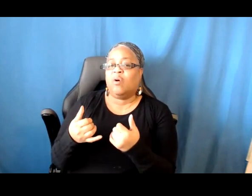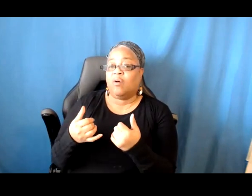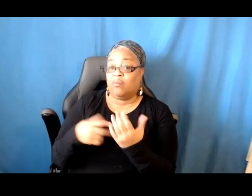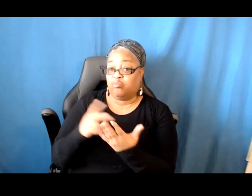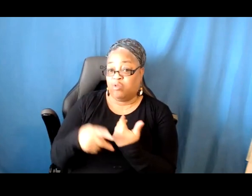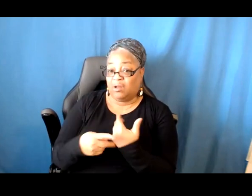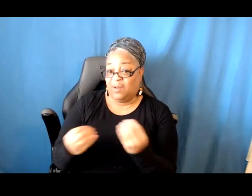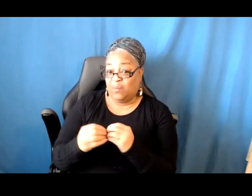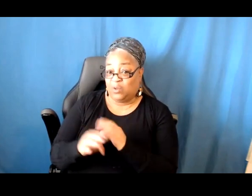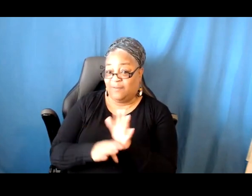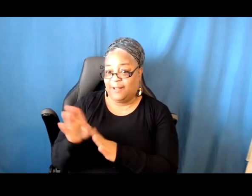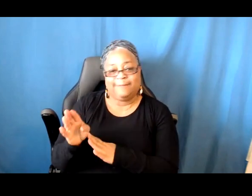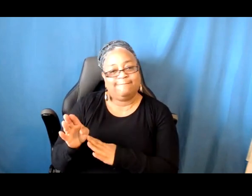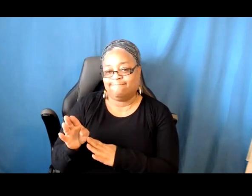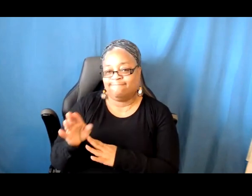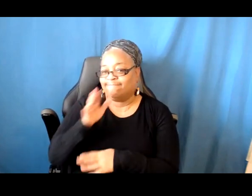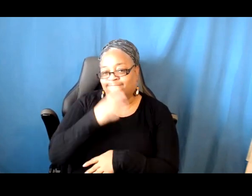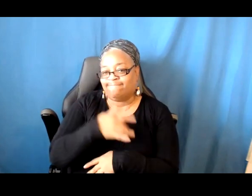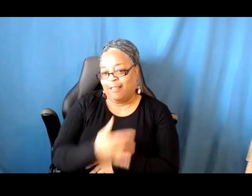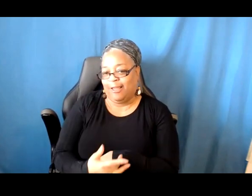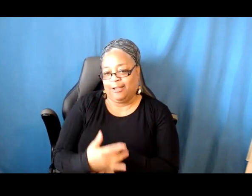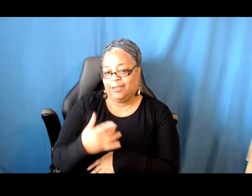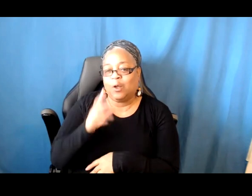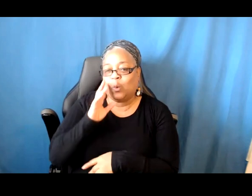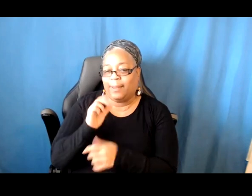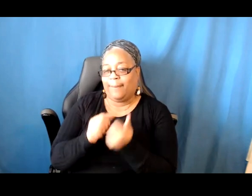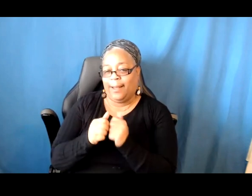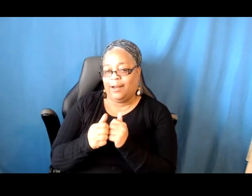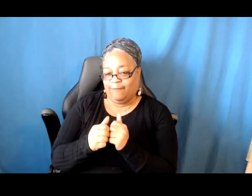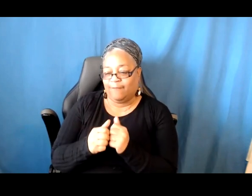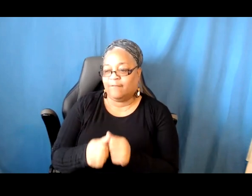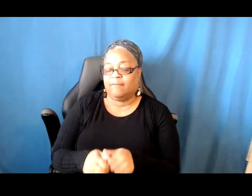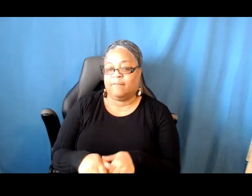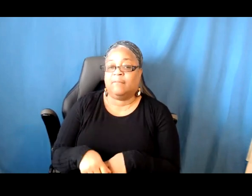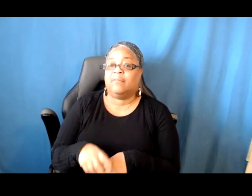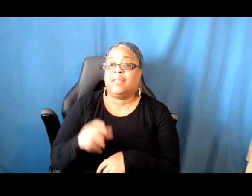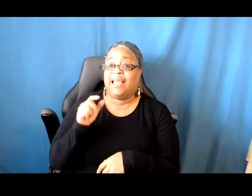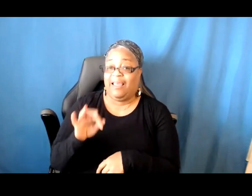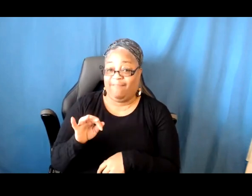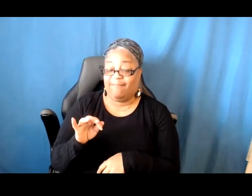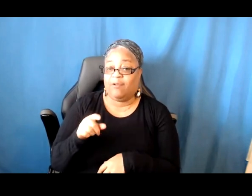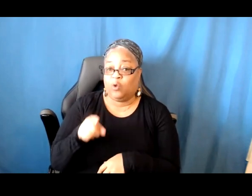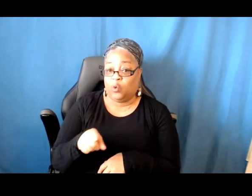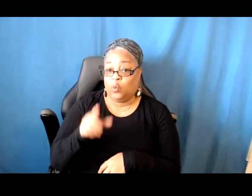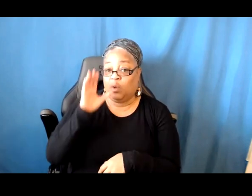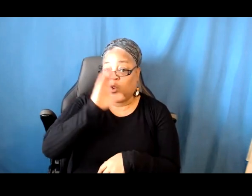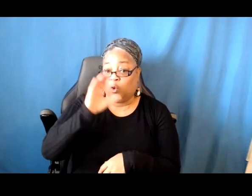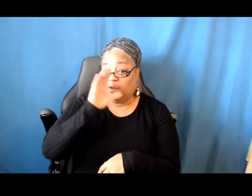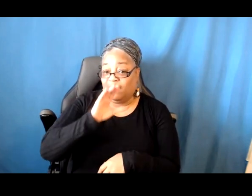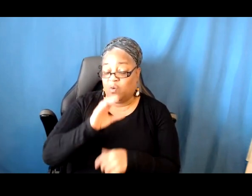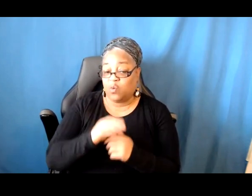it's unlikely that it's going to be competitive. That said, if you're looking to